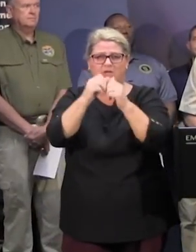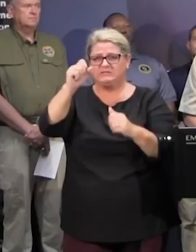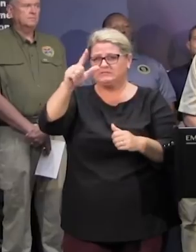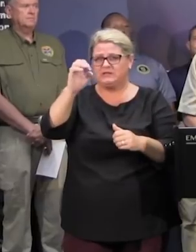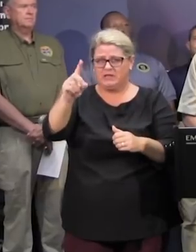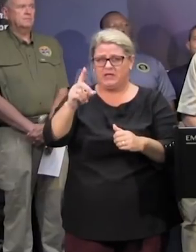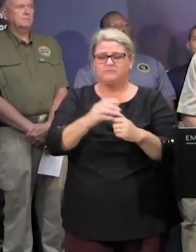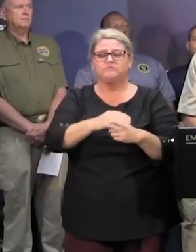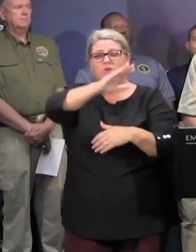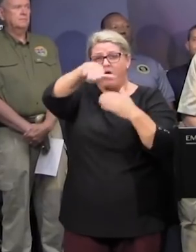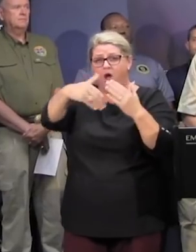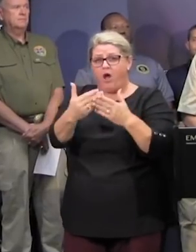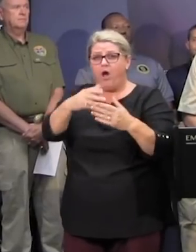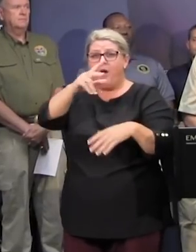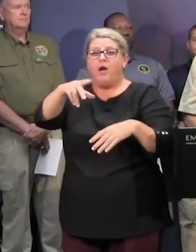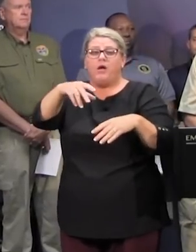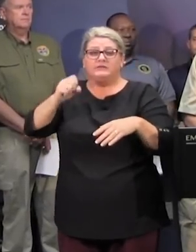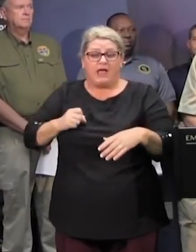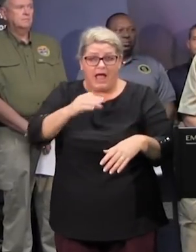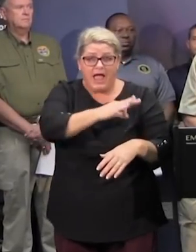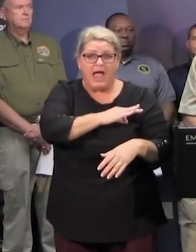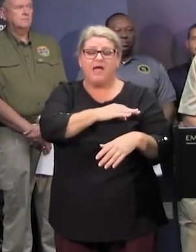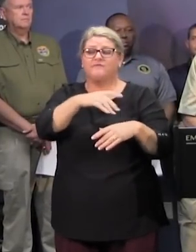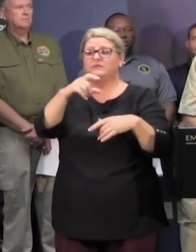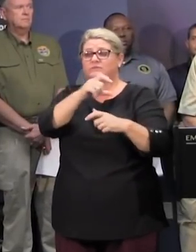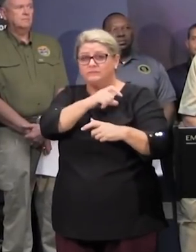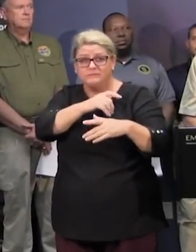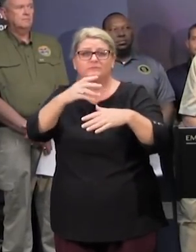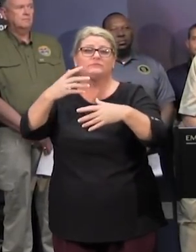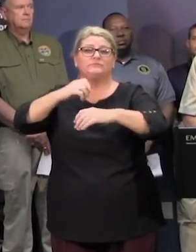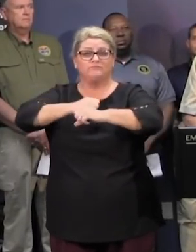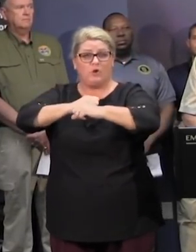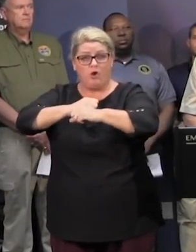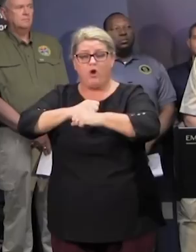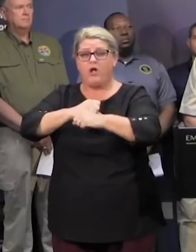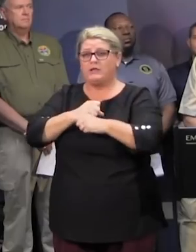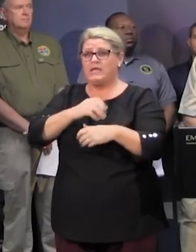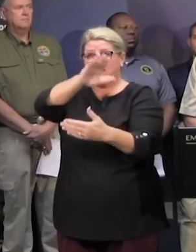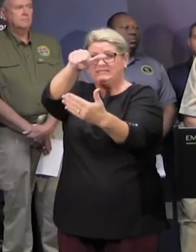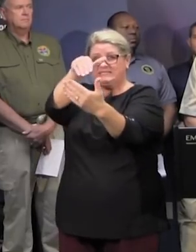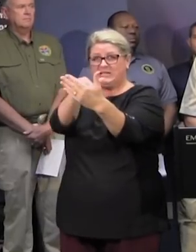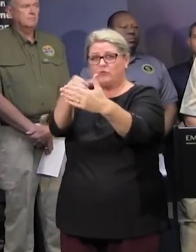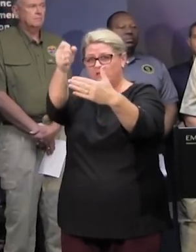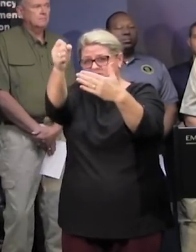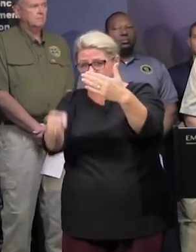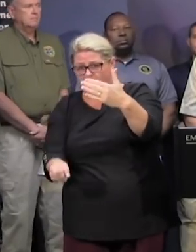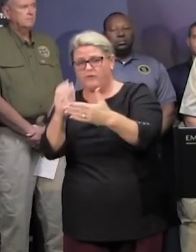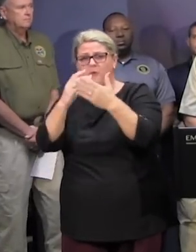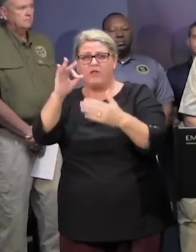personnel state law enforcement personnel and national guard resources in the central and southern conglomerates have now been